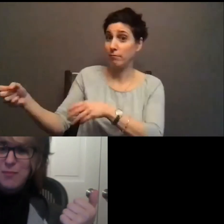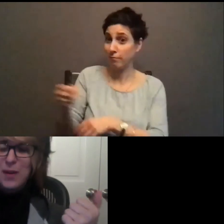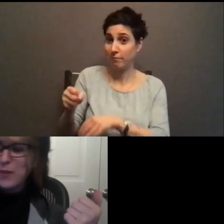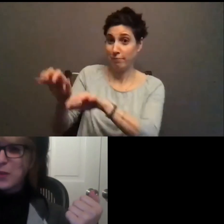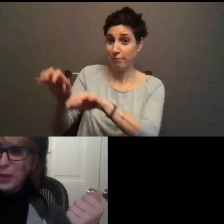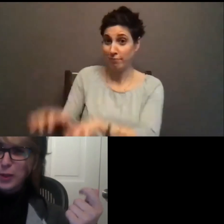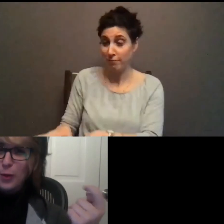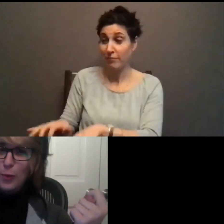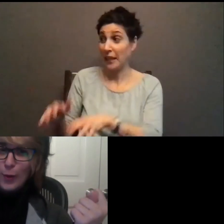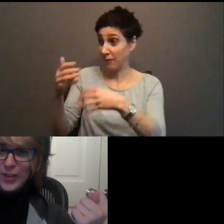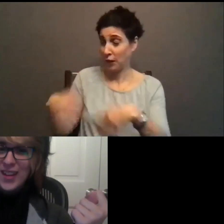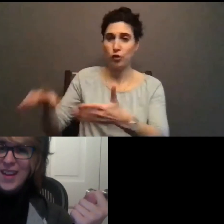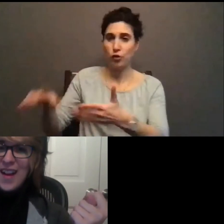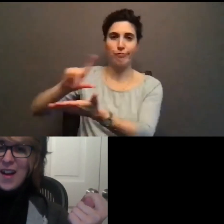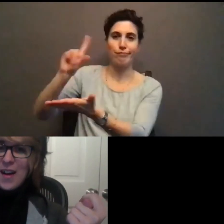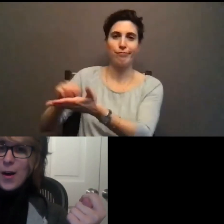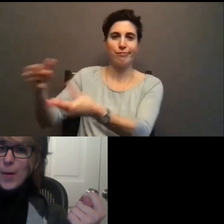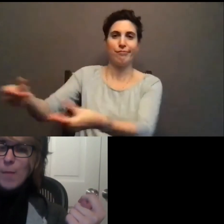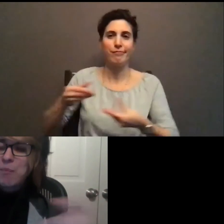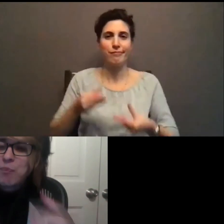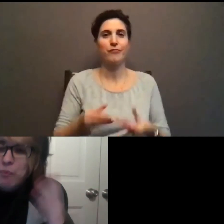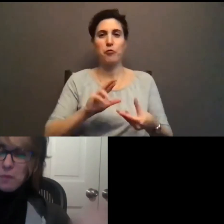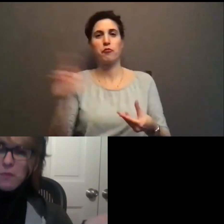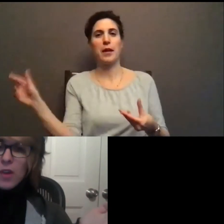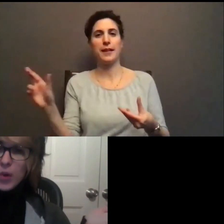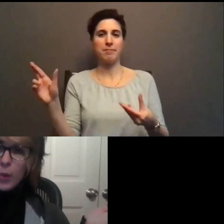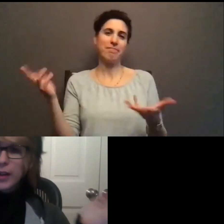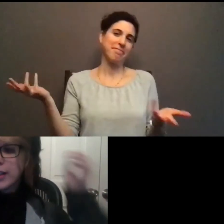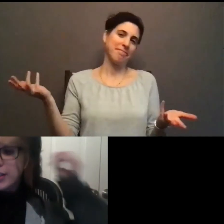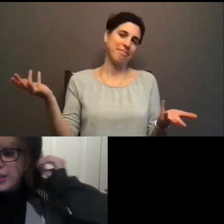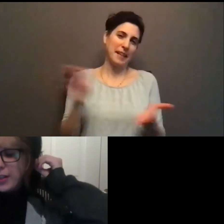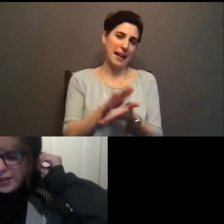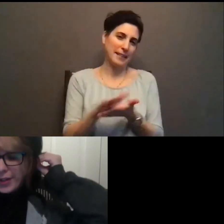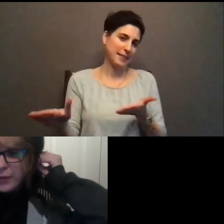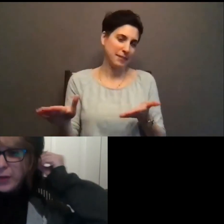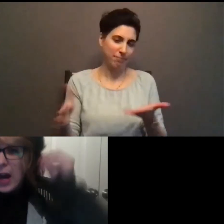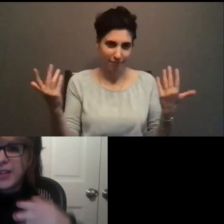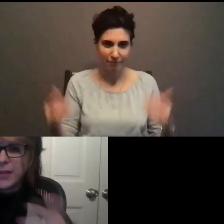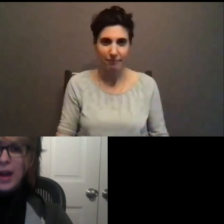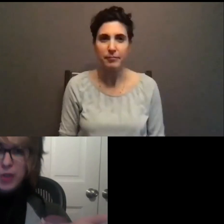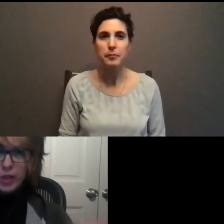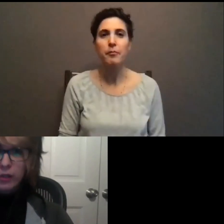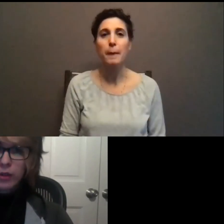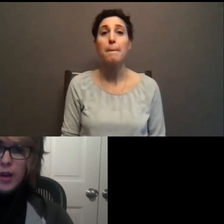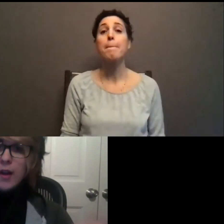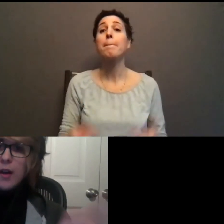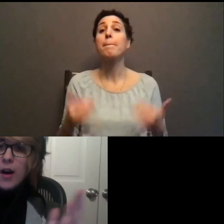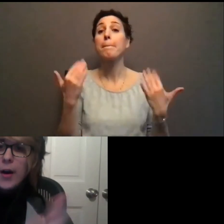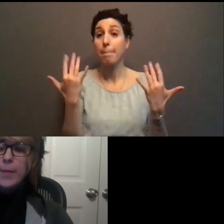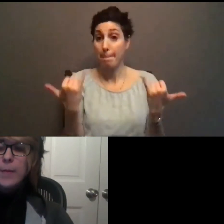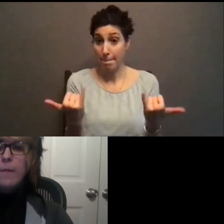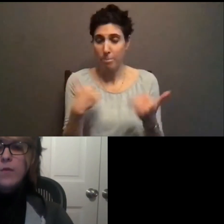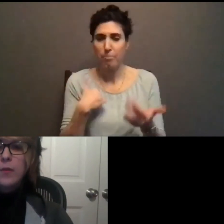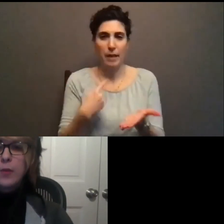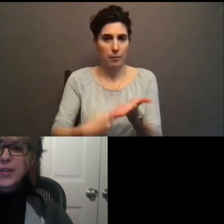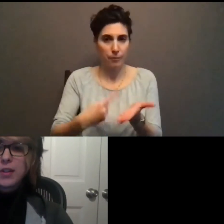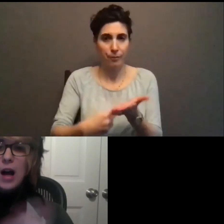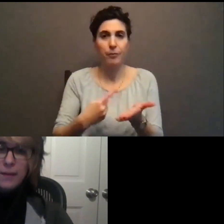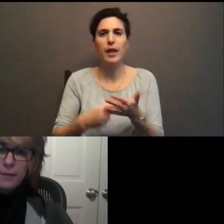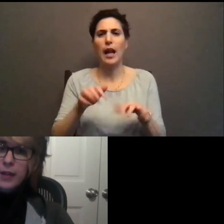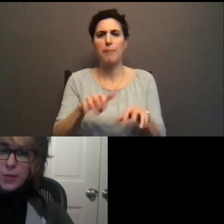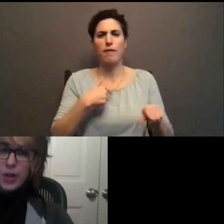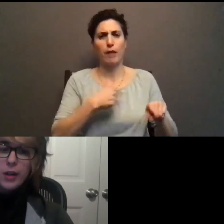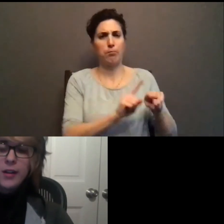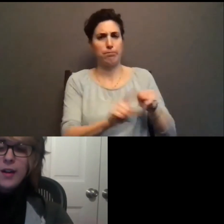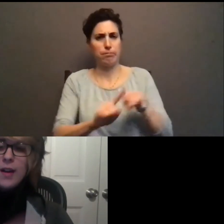It's my favorite thing in the whole world. Um, so I want to get into the different kinds of captioning. Um, the first is